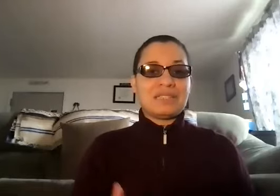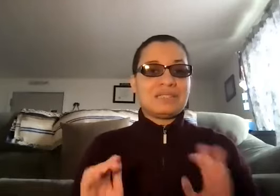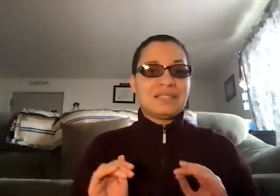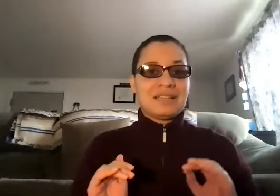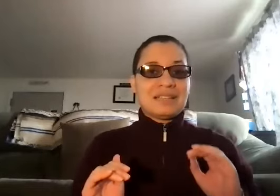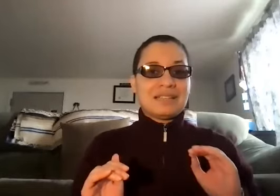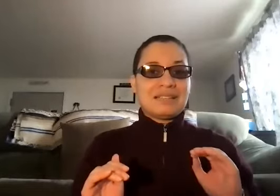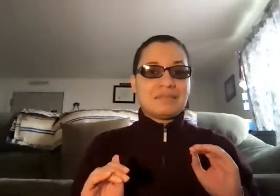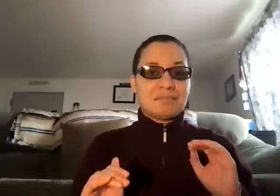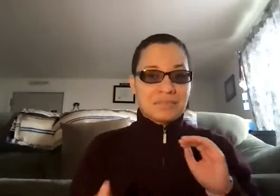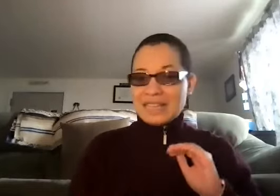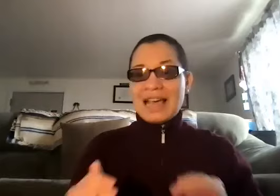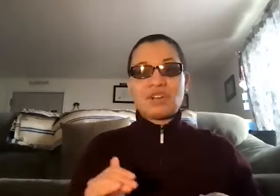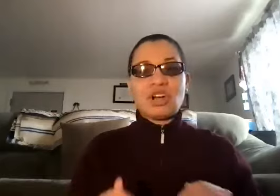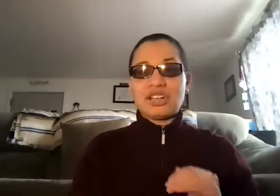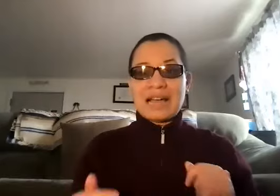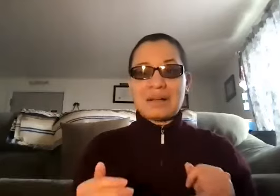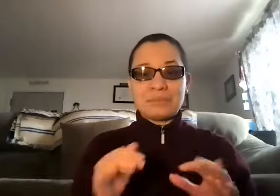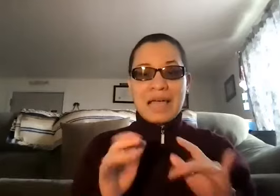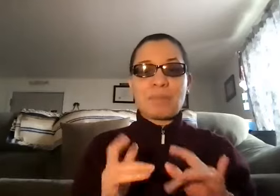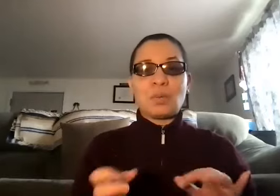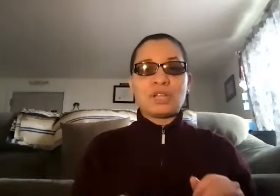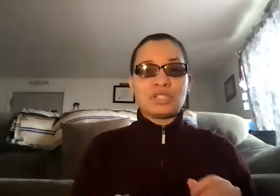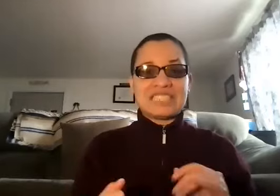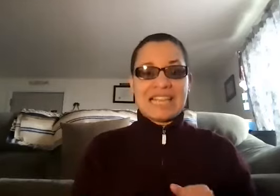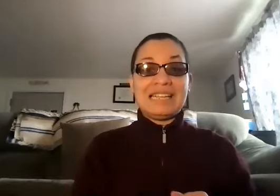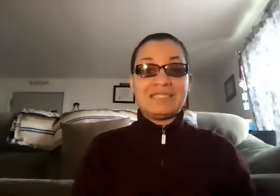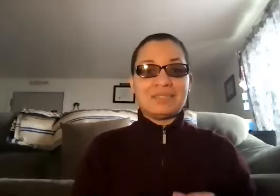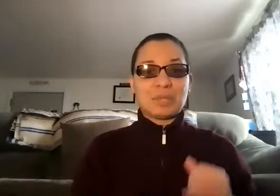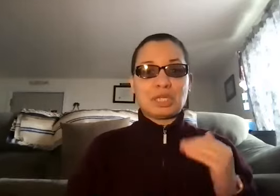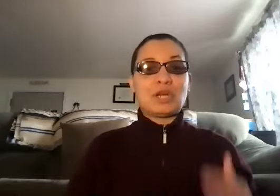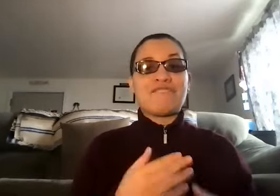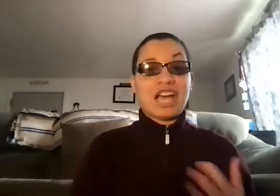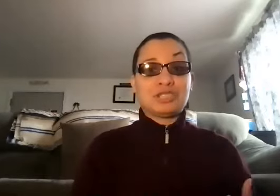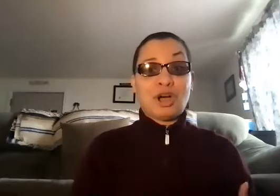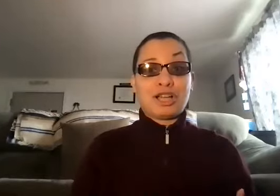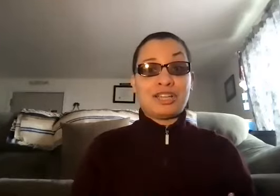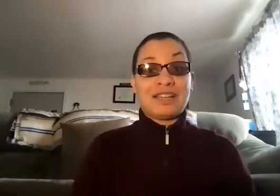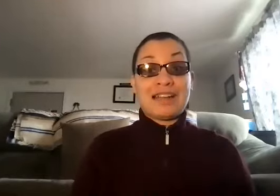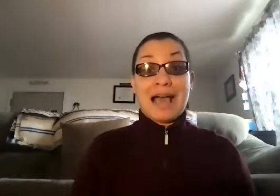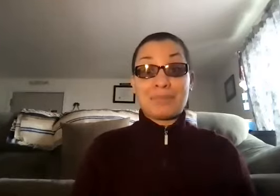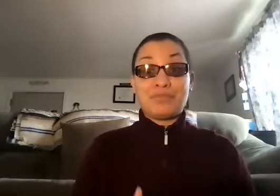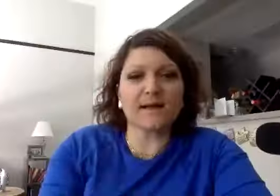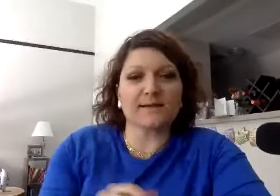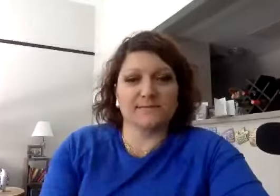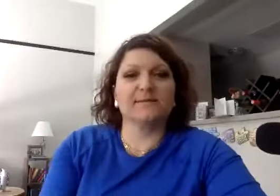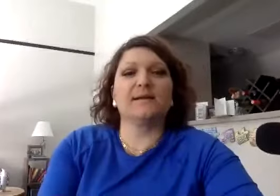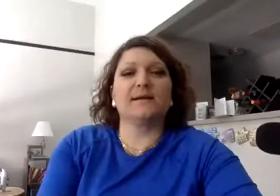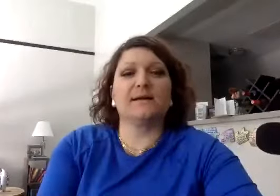they're having a hard time typing what you're saying, because you're a fast talker. And I'm